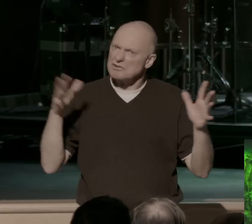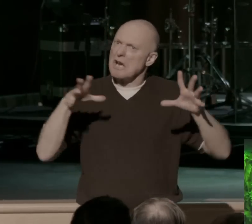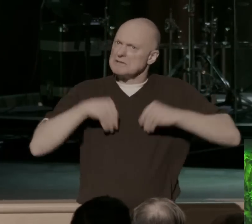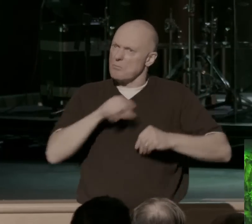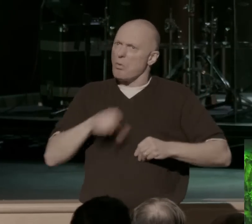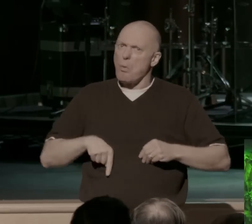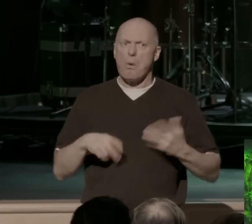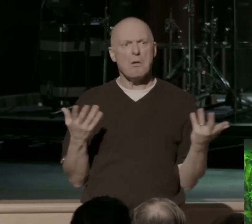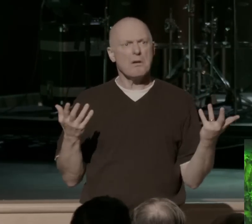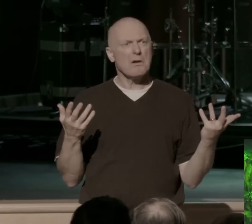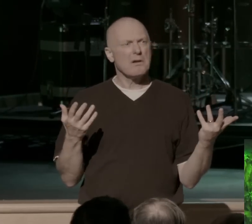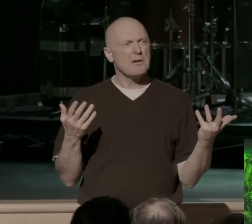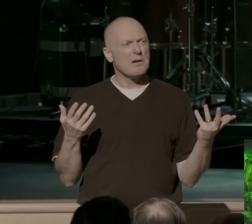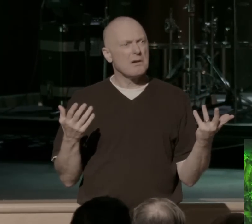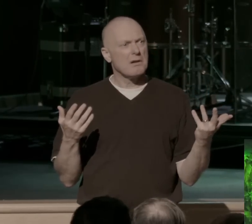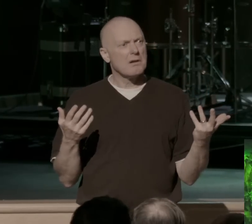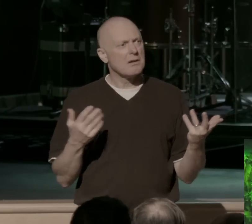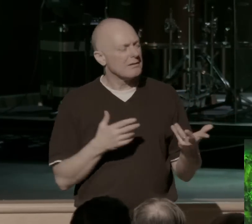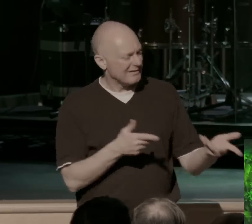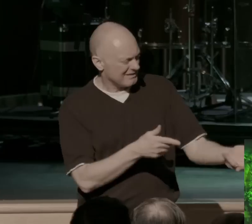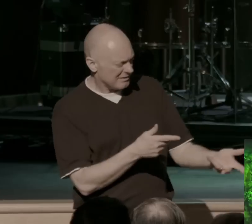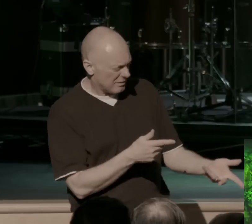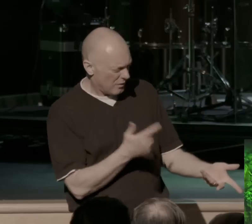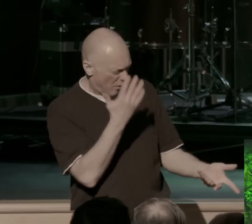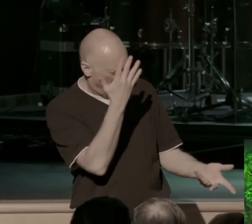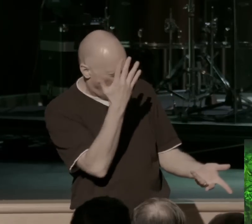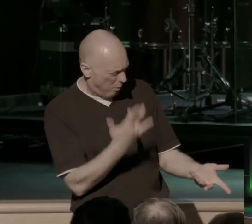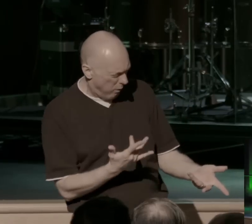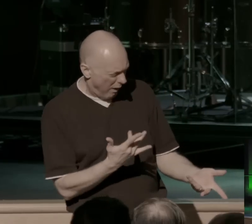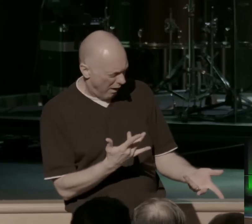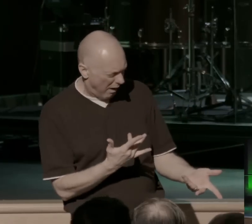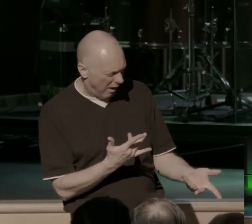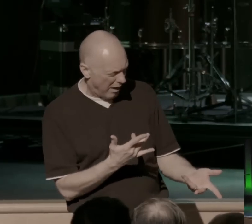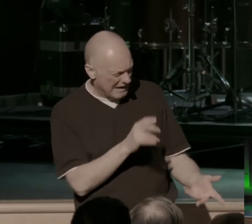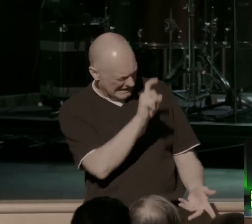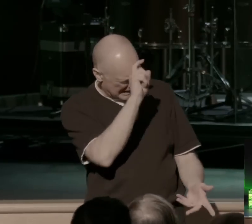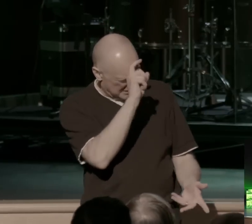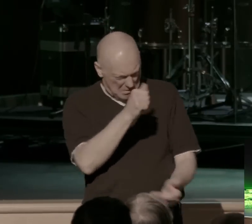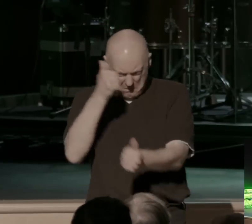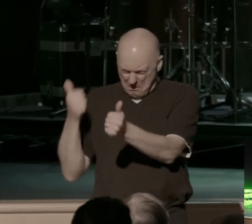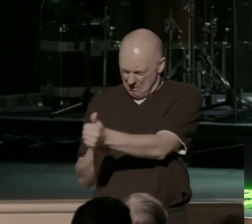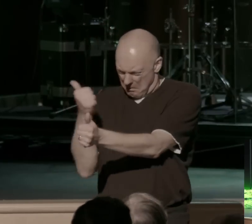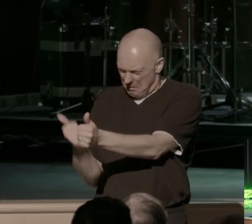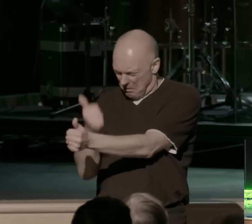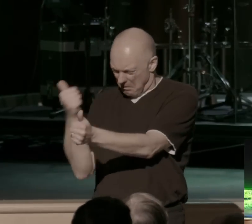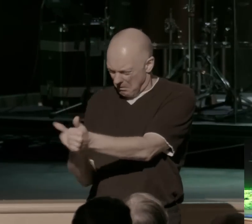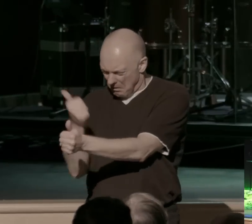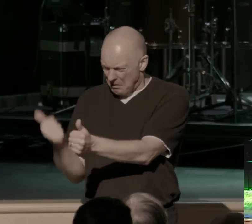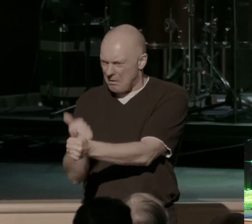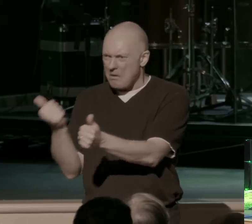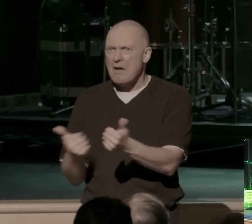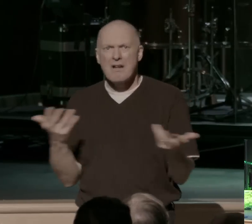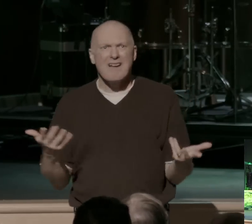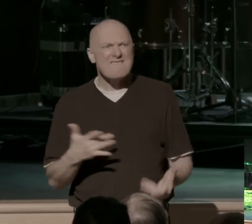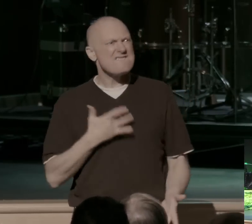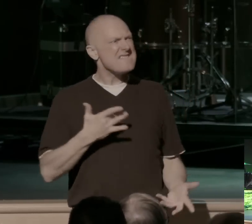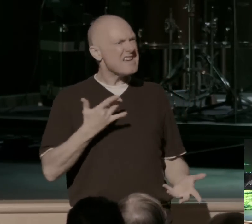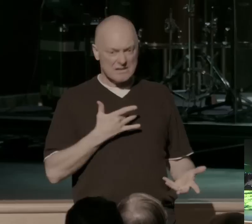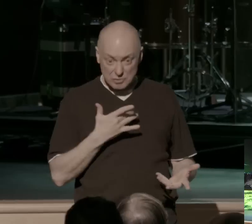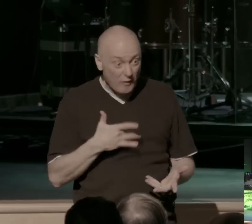is Egypt still after me? Why this sin and the shame and this temptation and this weight? I mean, do you feel that? Do you ever feel that? Do think, I thought I was supposed